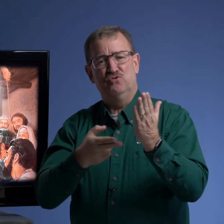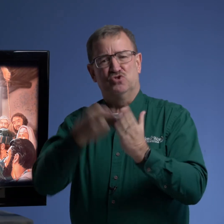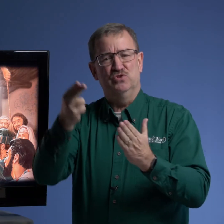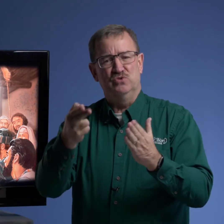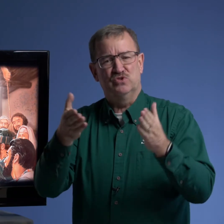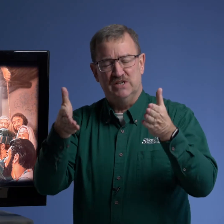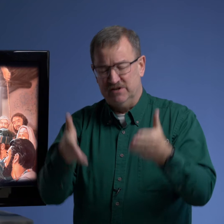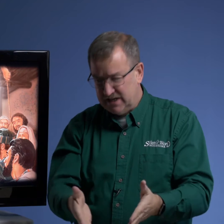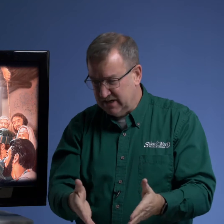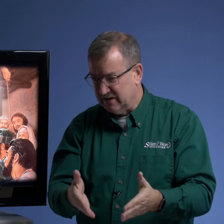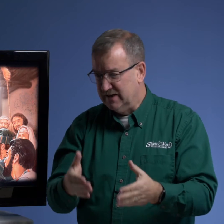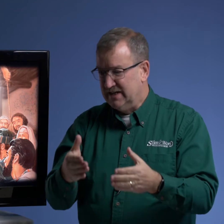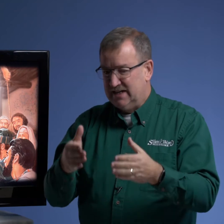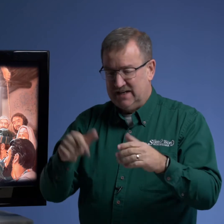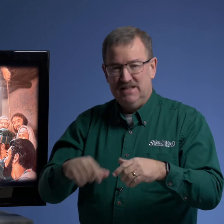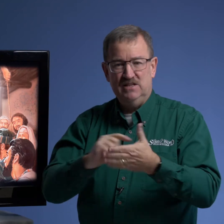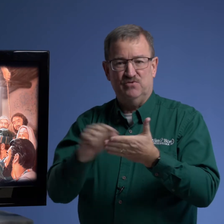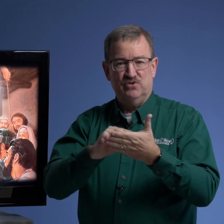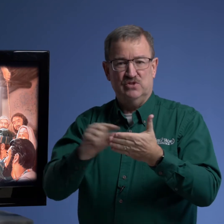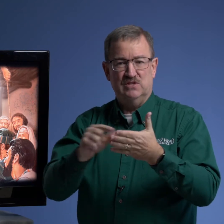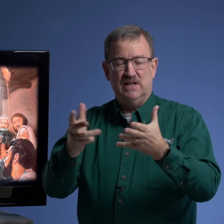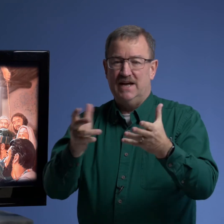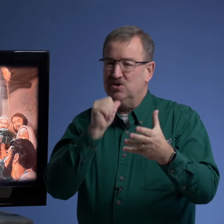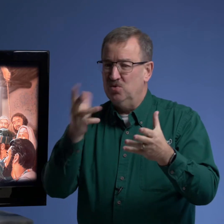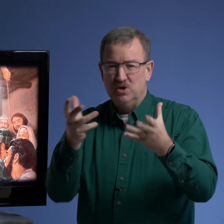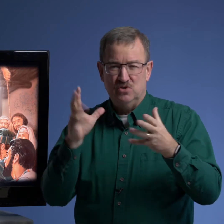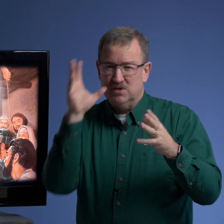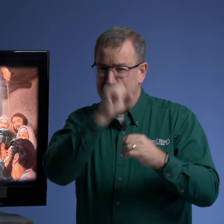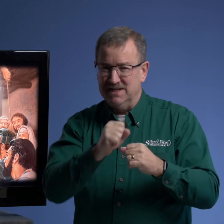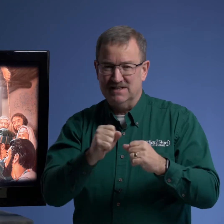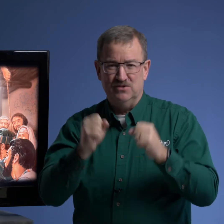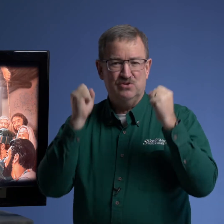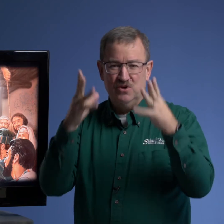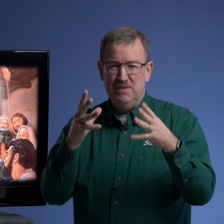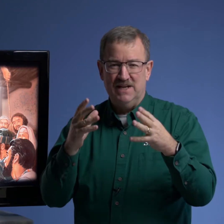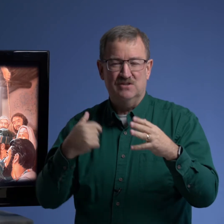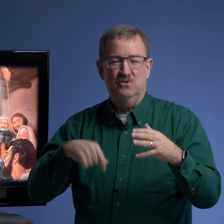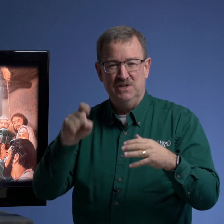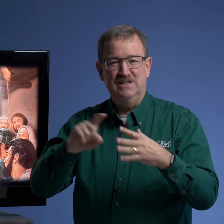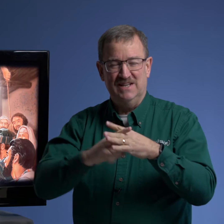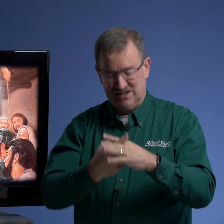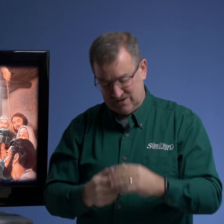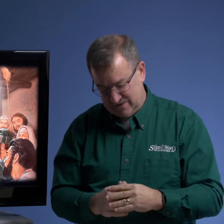truths that are here in these verses that i don't want you to miss and there's so many so we need to get started